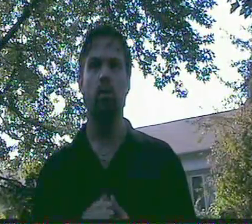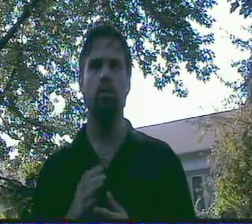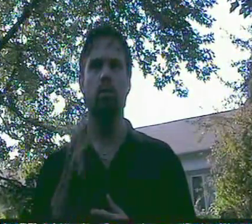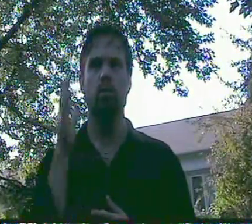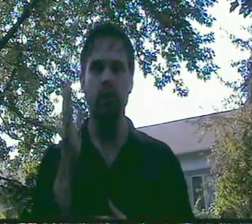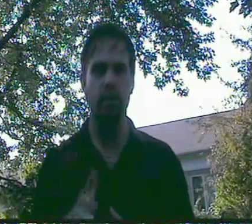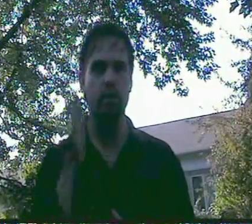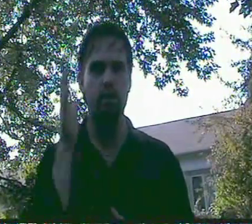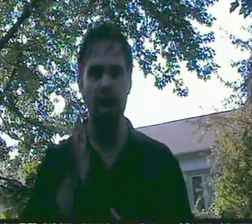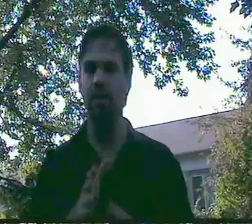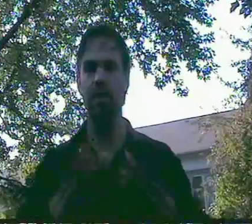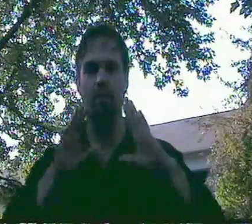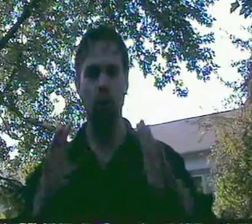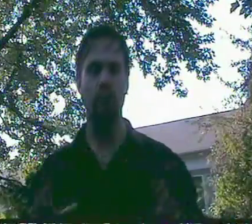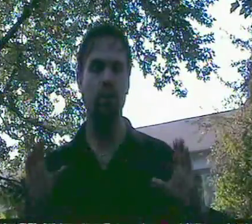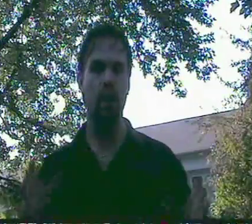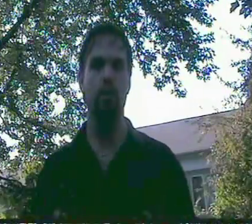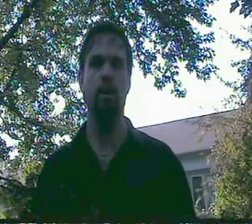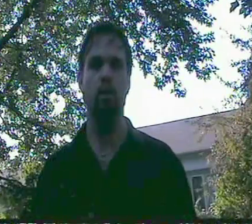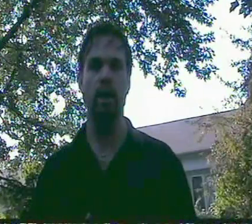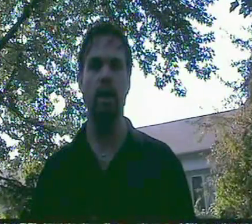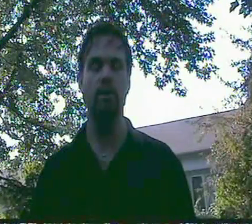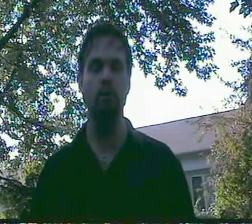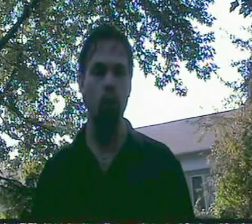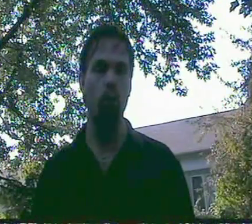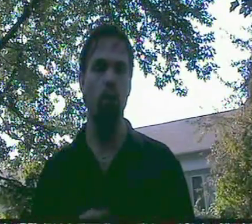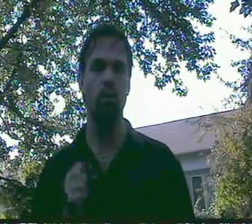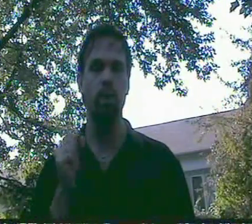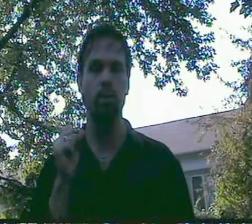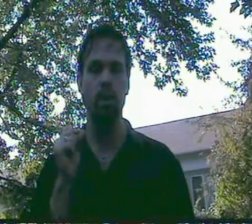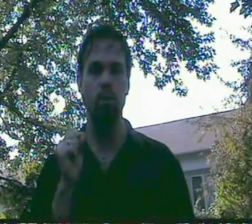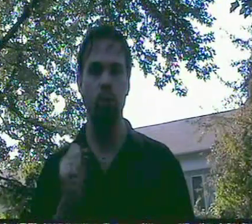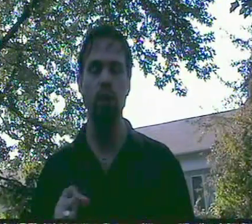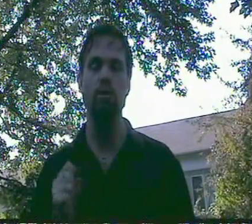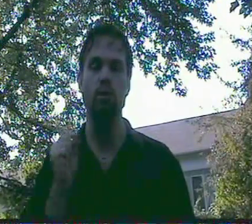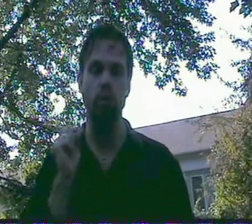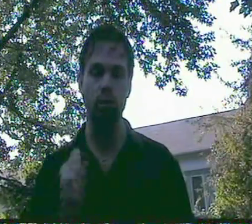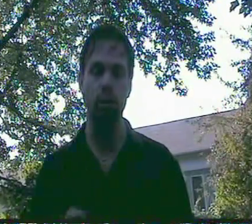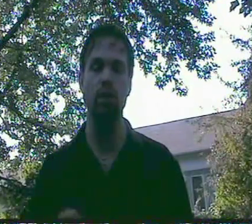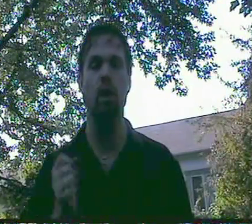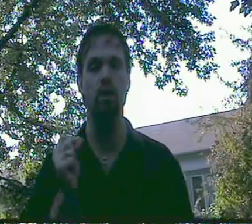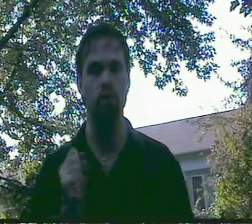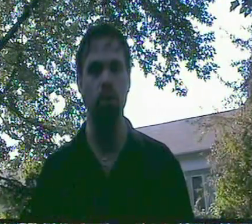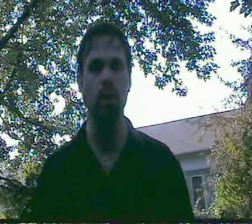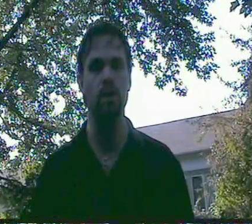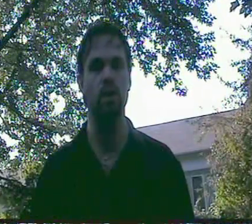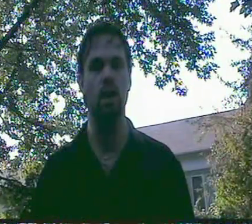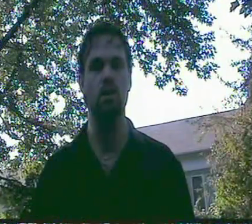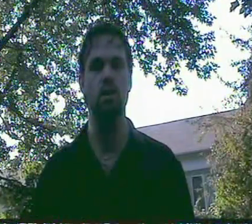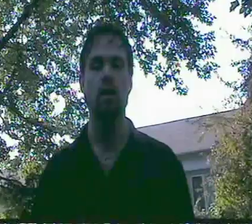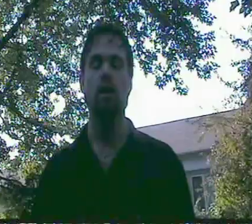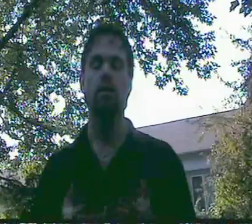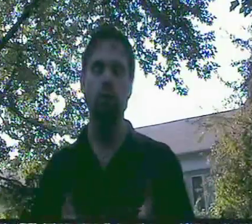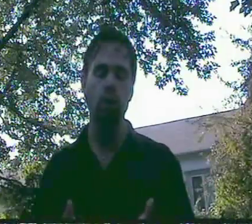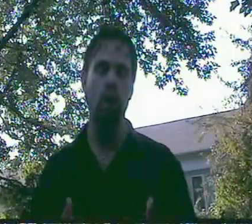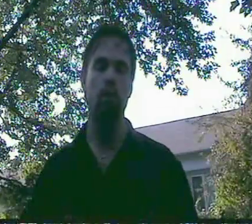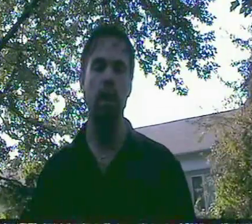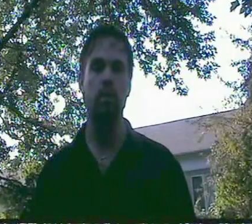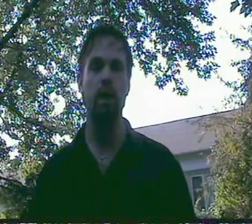with the pending crisis happening right now, it's so important that people get real tools, real knowledge, real education, so you can help make a better